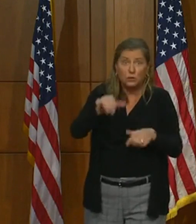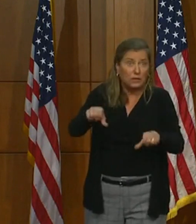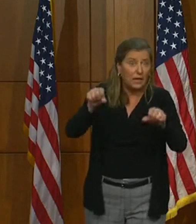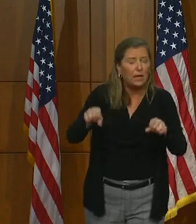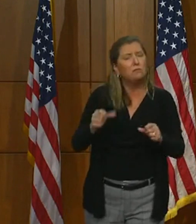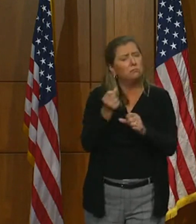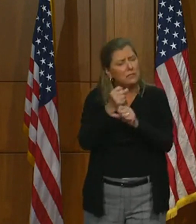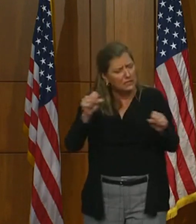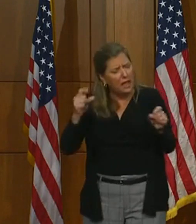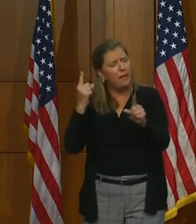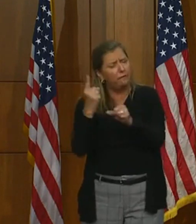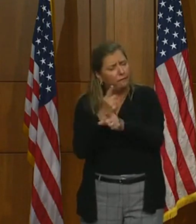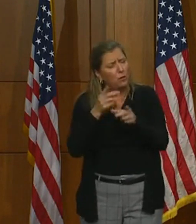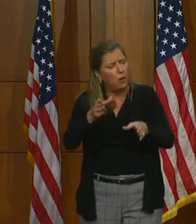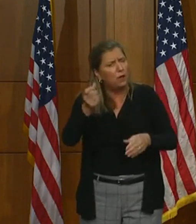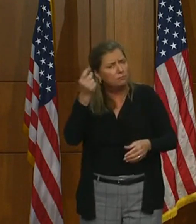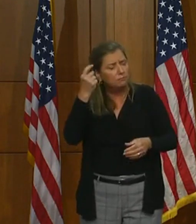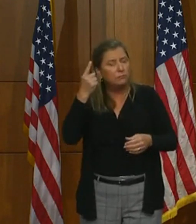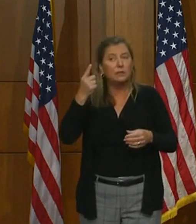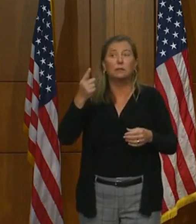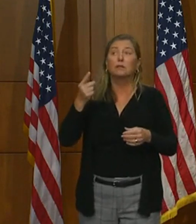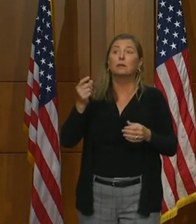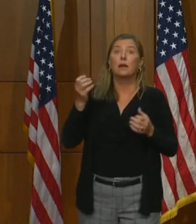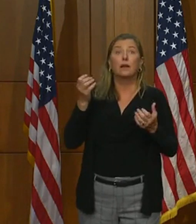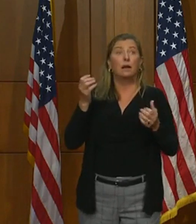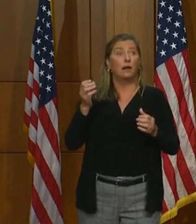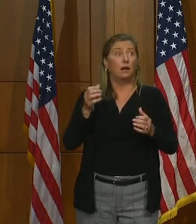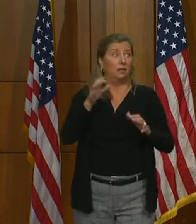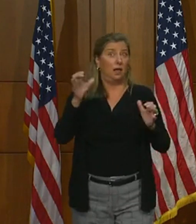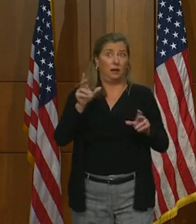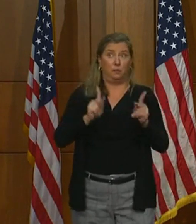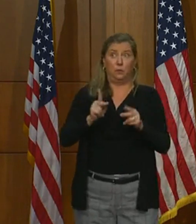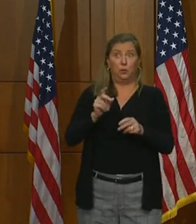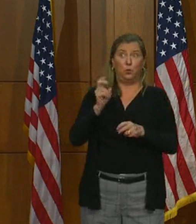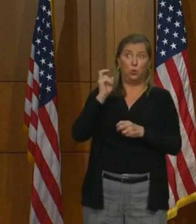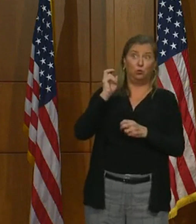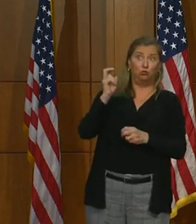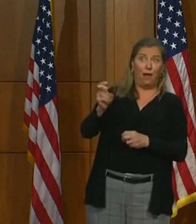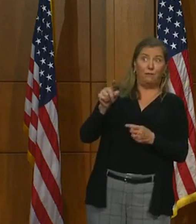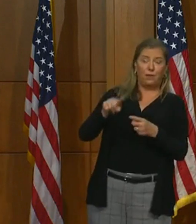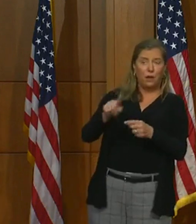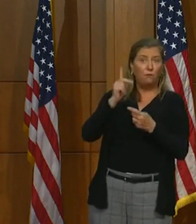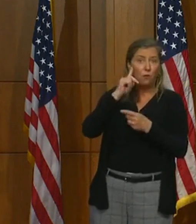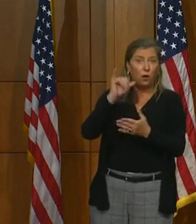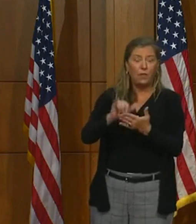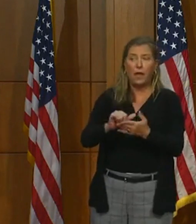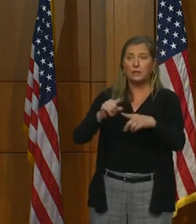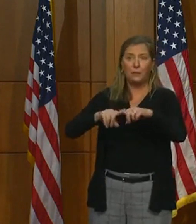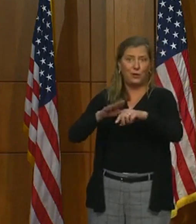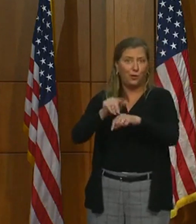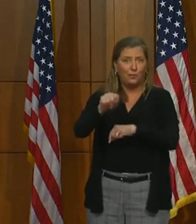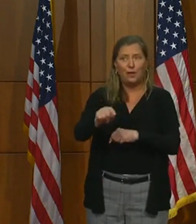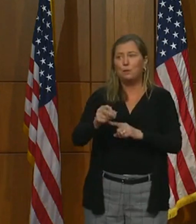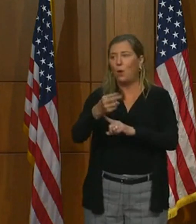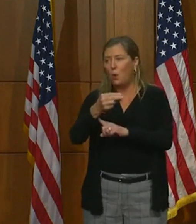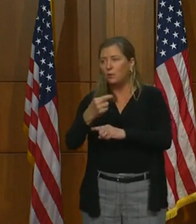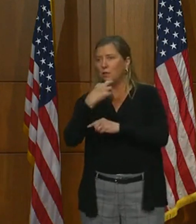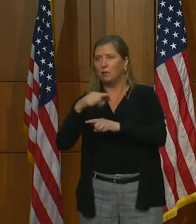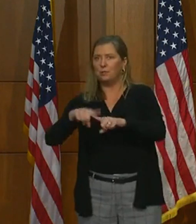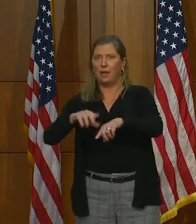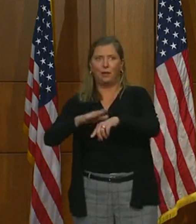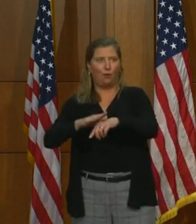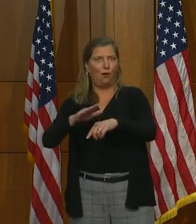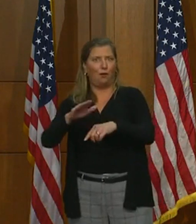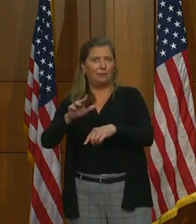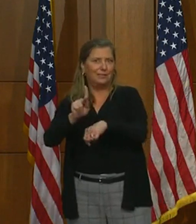it safely and responsibly. I mean, a lot of the tourism industry depends on them, hotels, restaurants, et cetera. But we